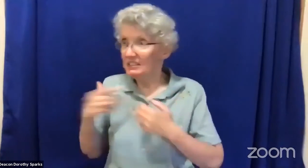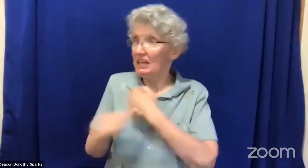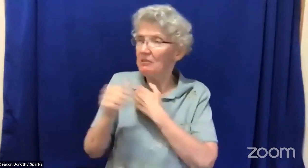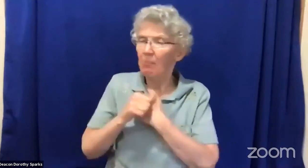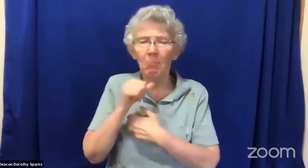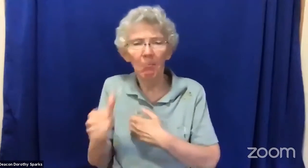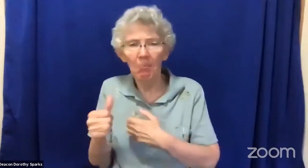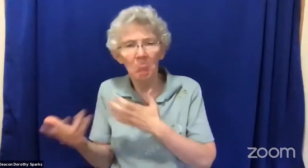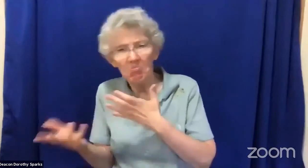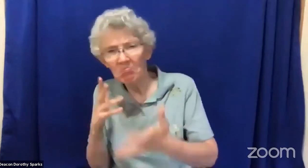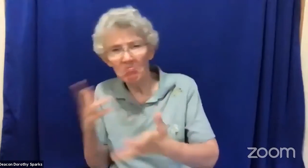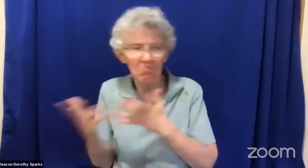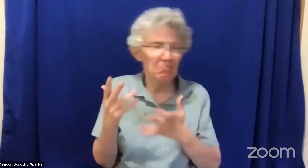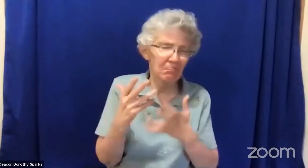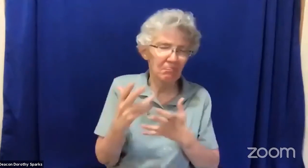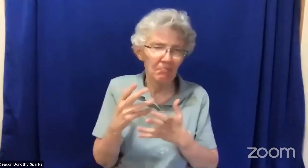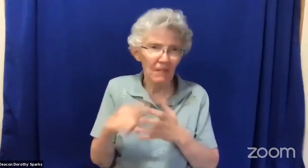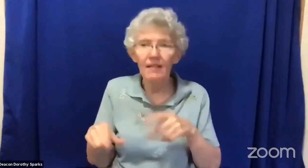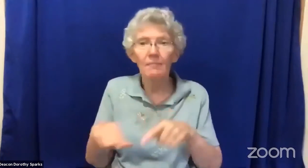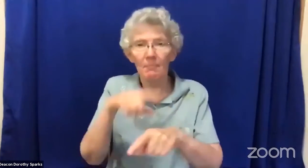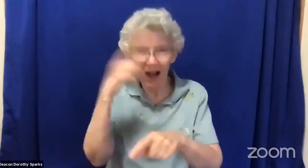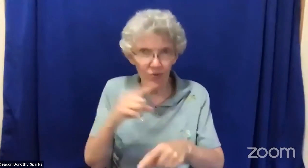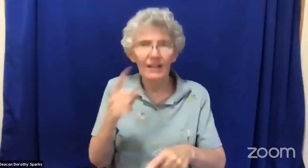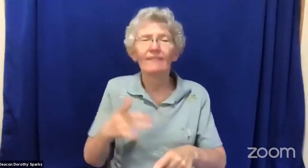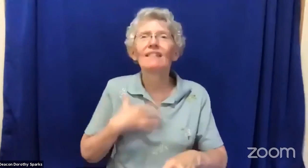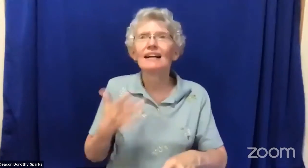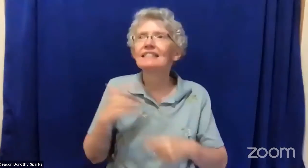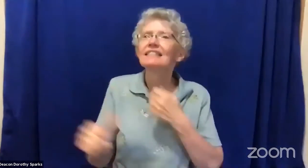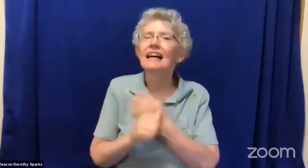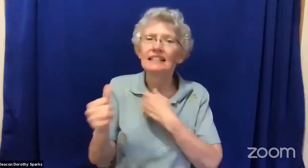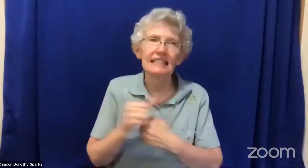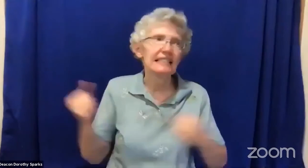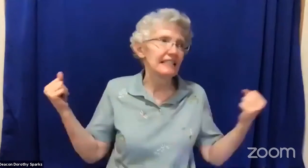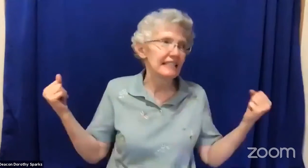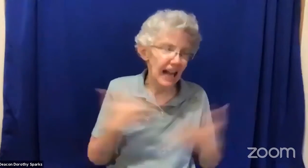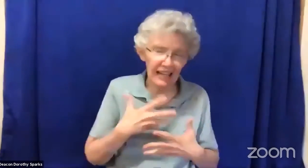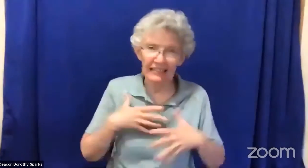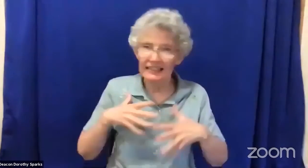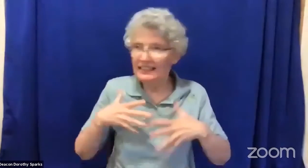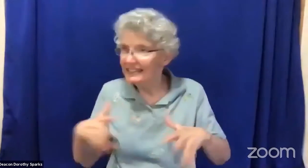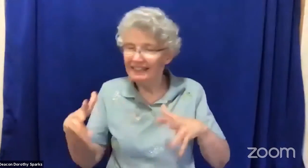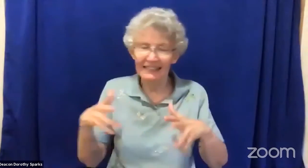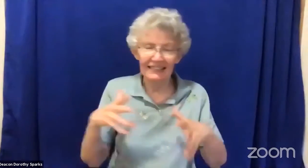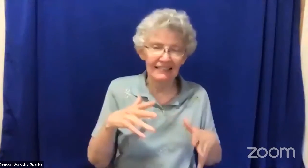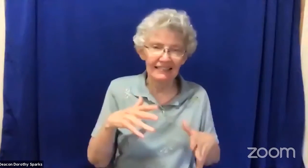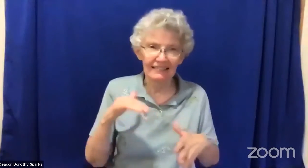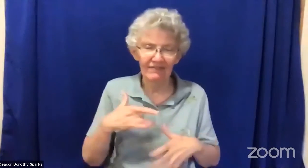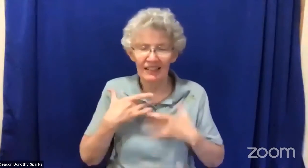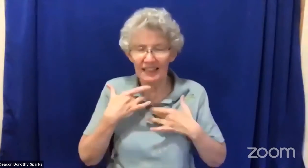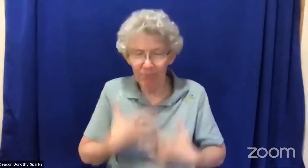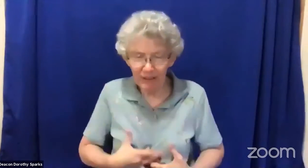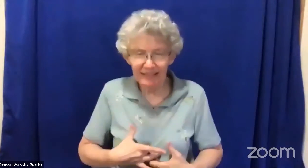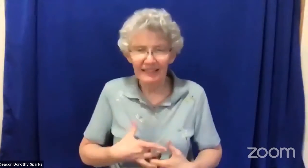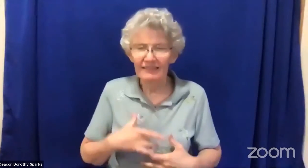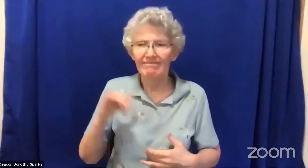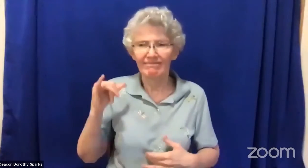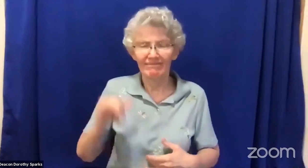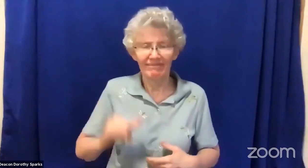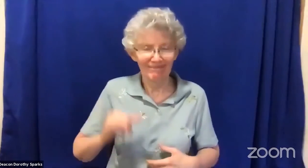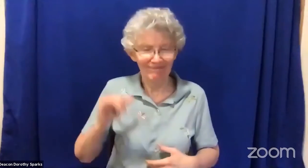so maybe we think well this isn't really that that critical because our lives